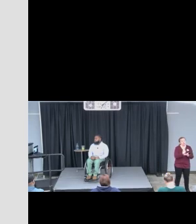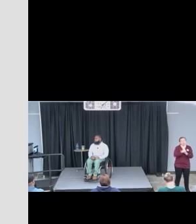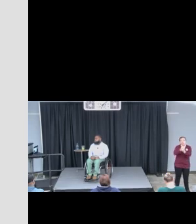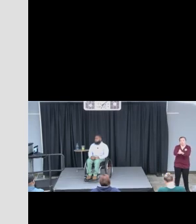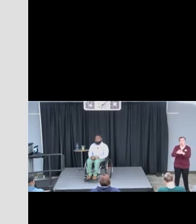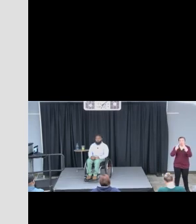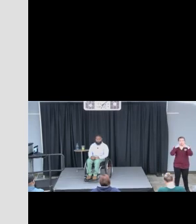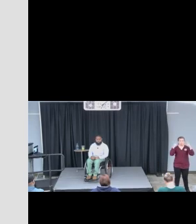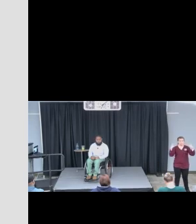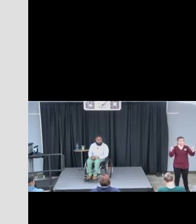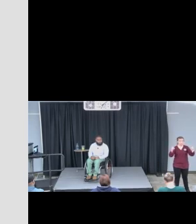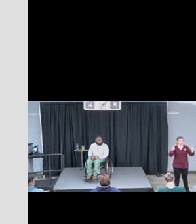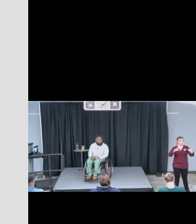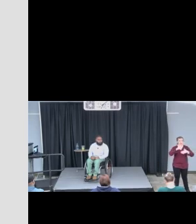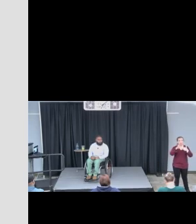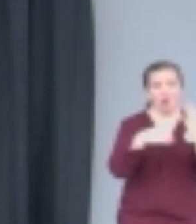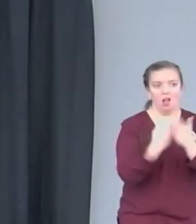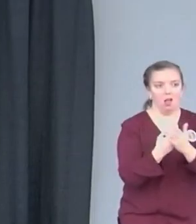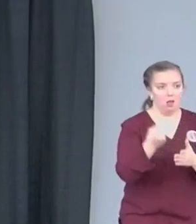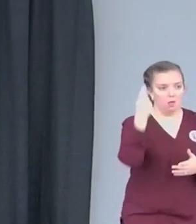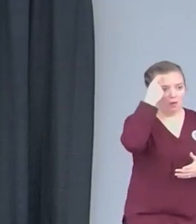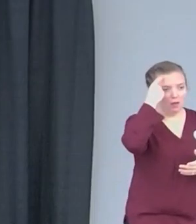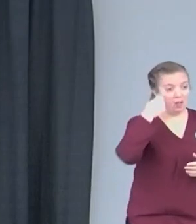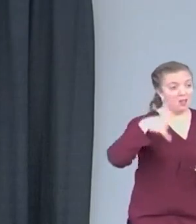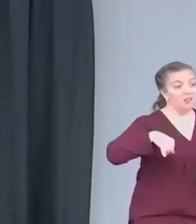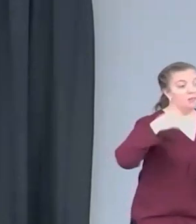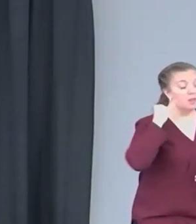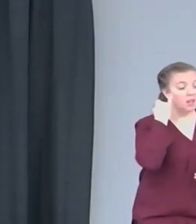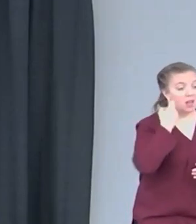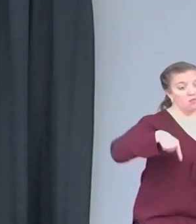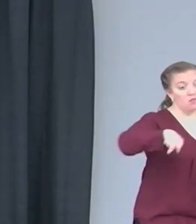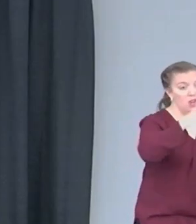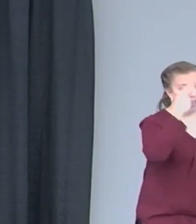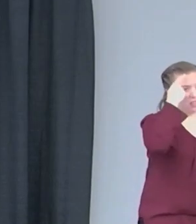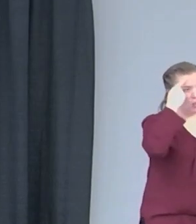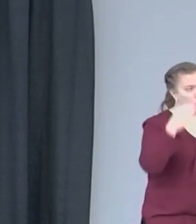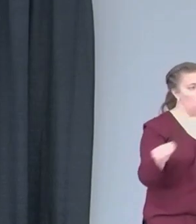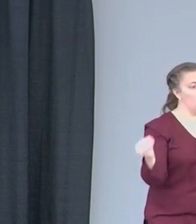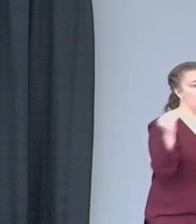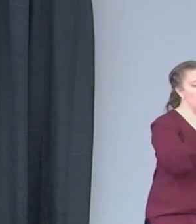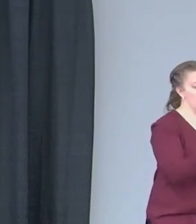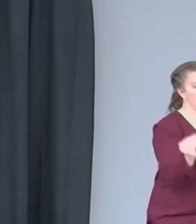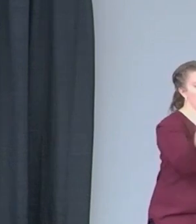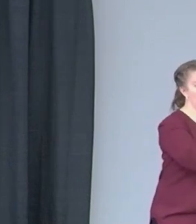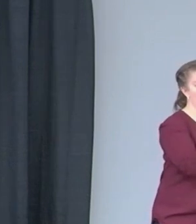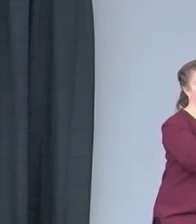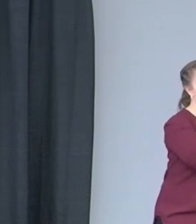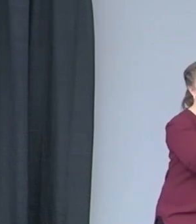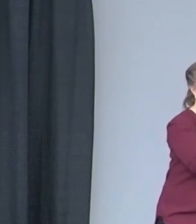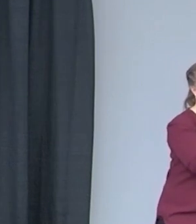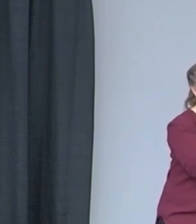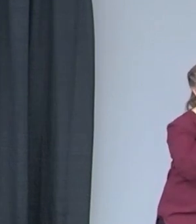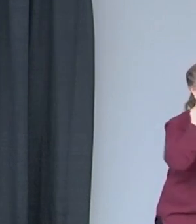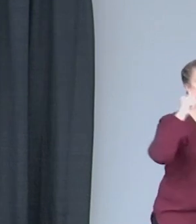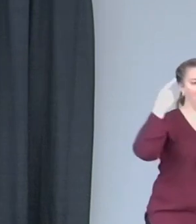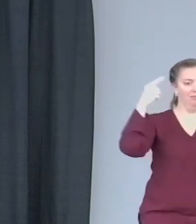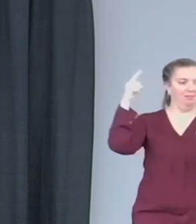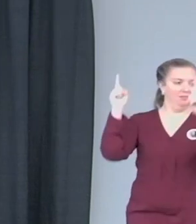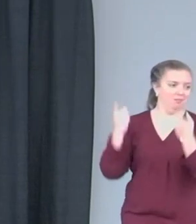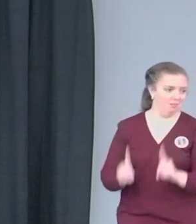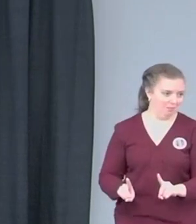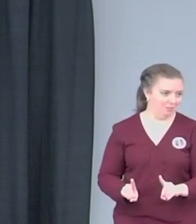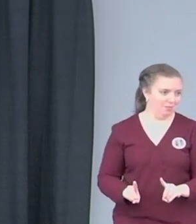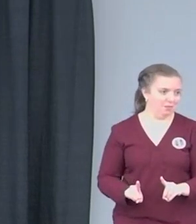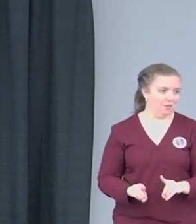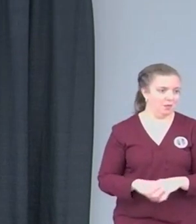And when you can believe that you are more, you start to become more. And again, it doesn't, you don't need all the abilities